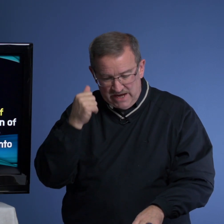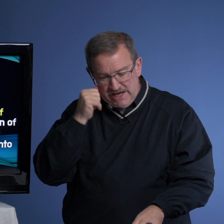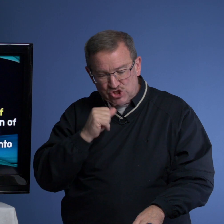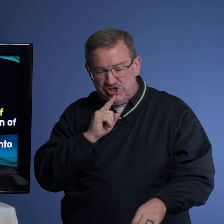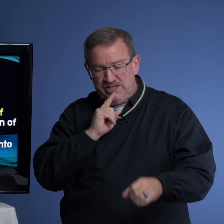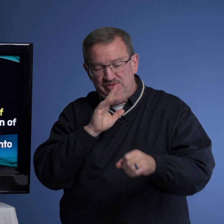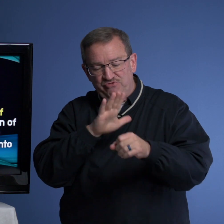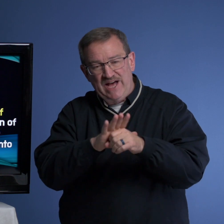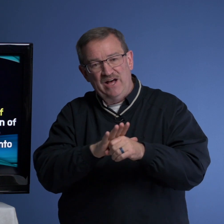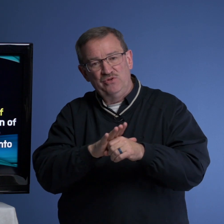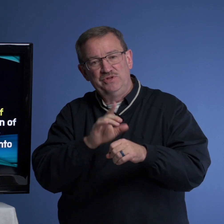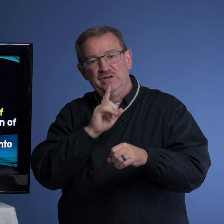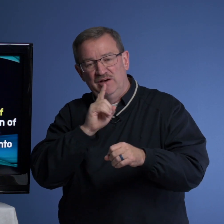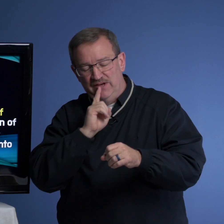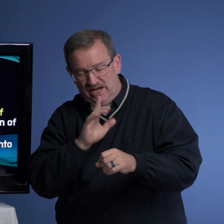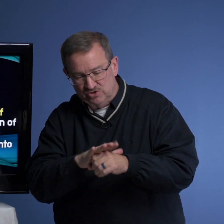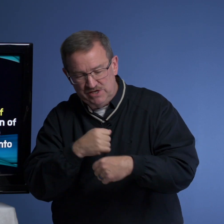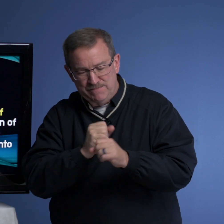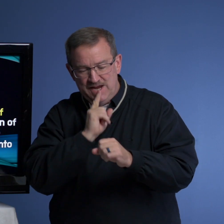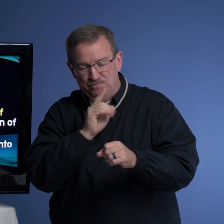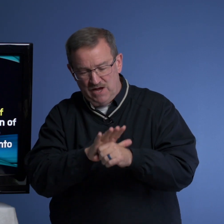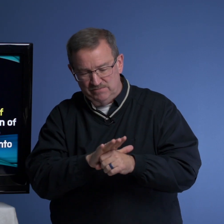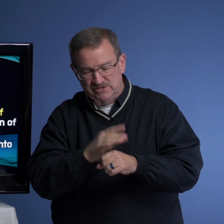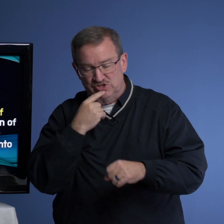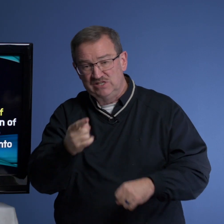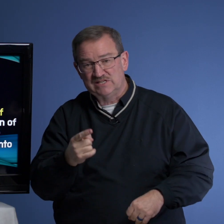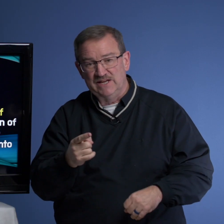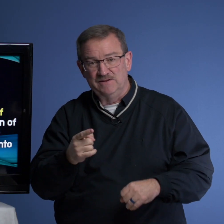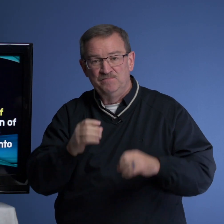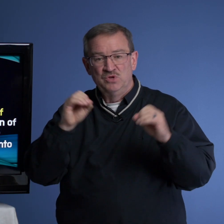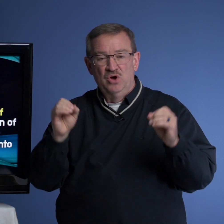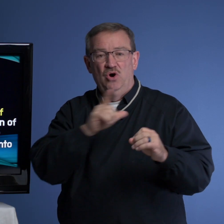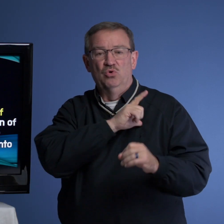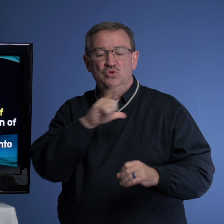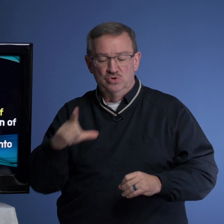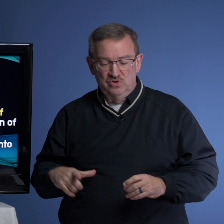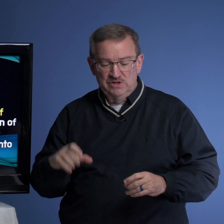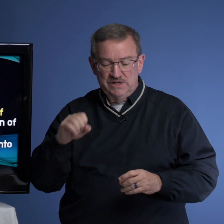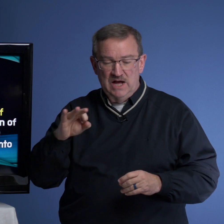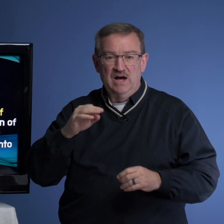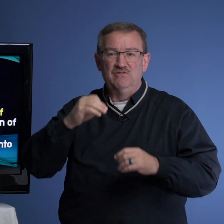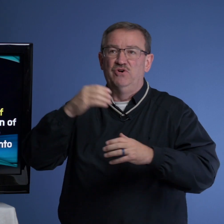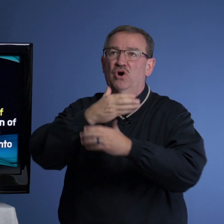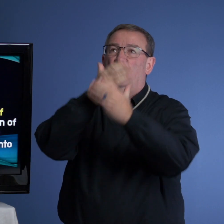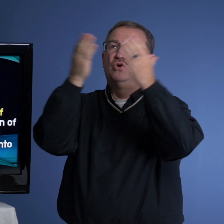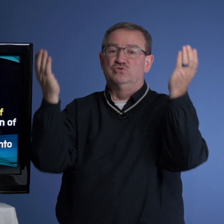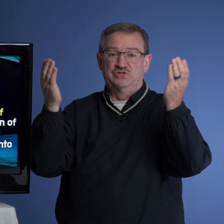And she vowed a vow. She made a promise. And she said, O Lord of hosts,